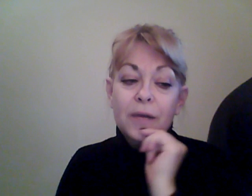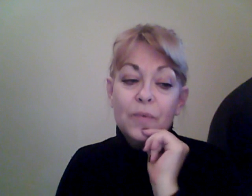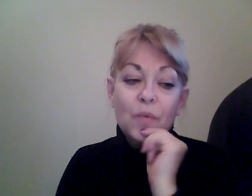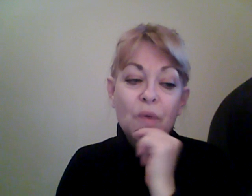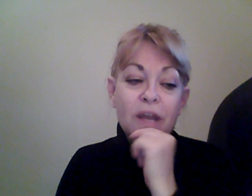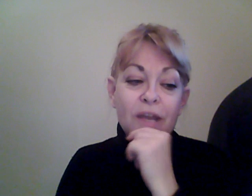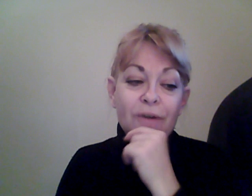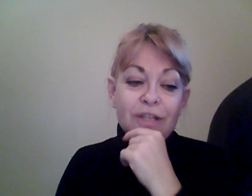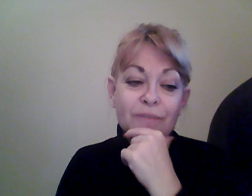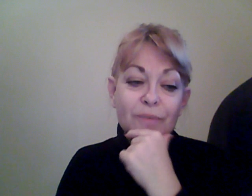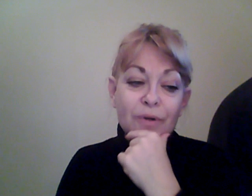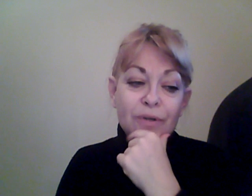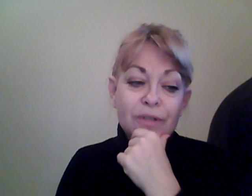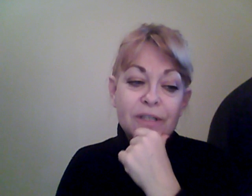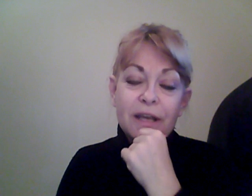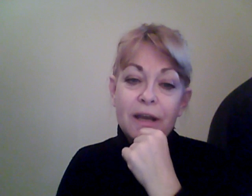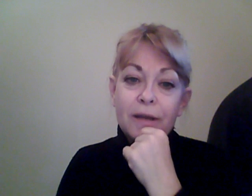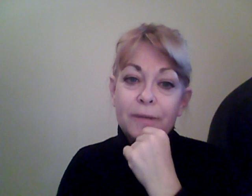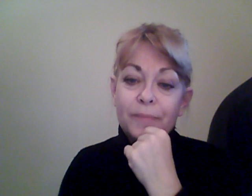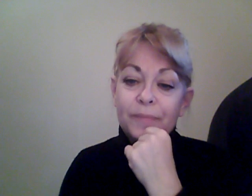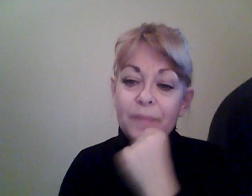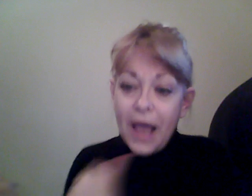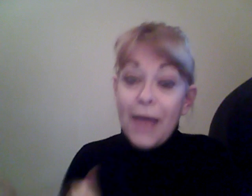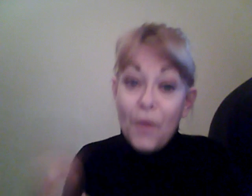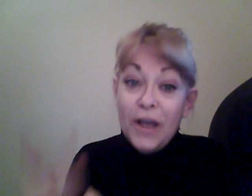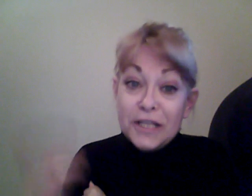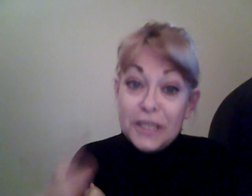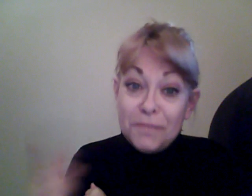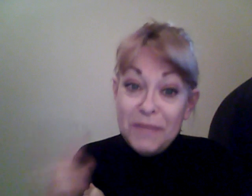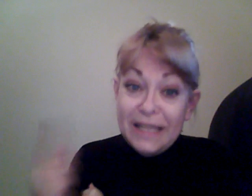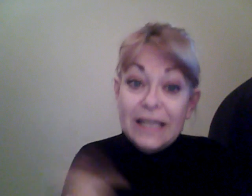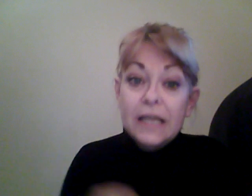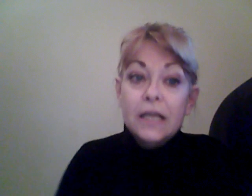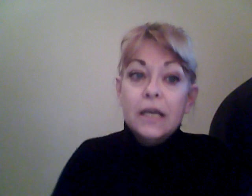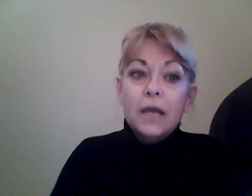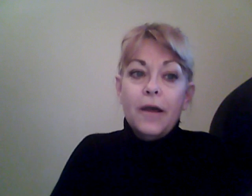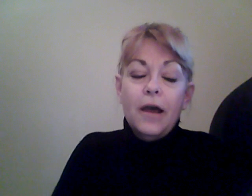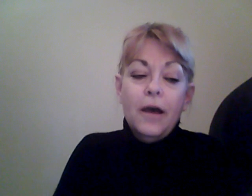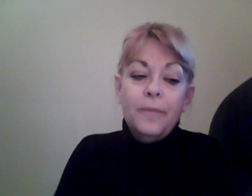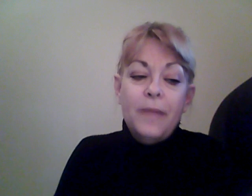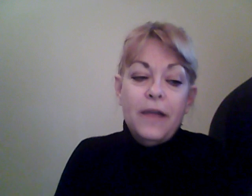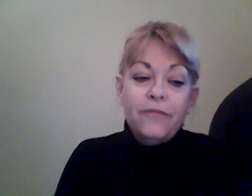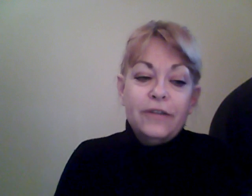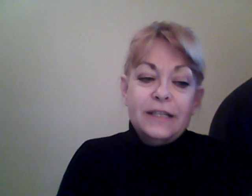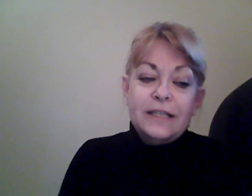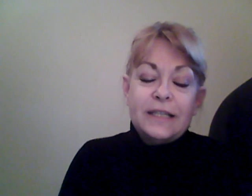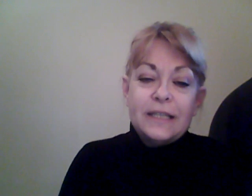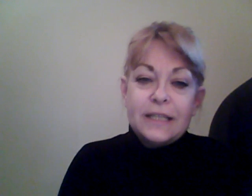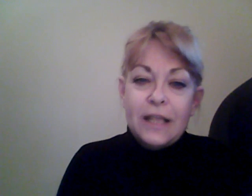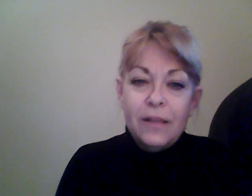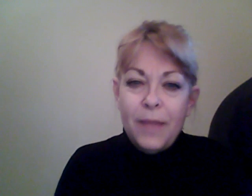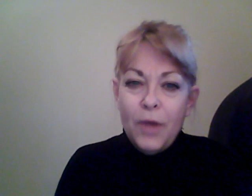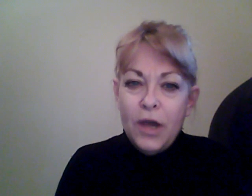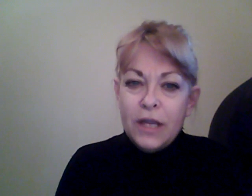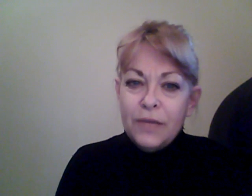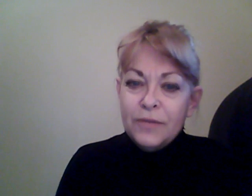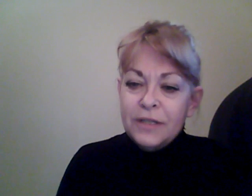um, when I crashed and burned, um, I was speedy. Um, every cell in my body was